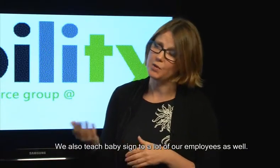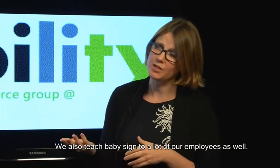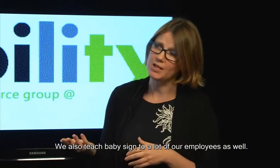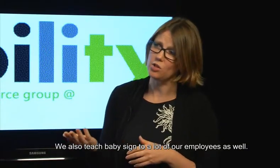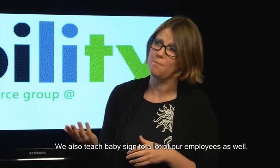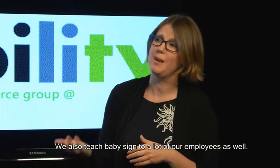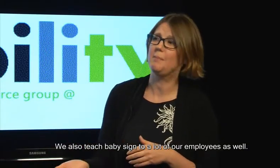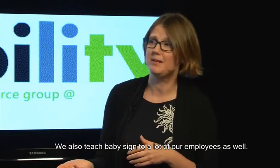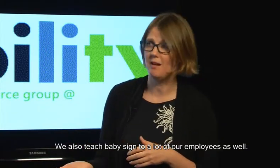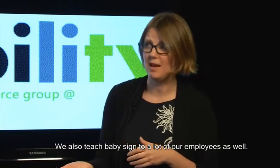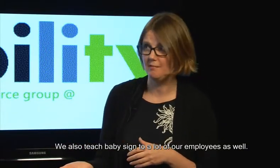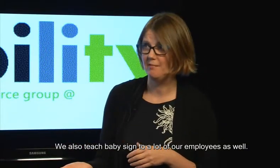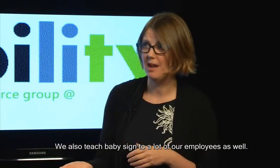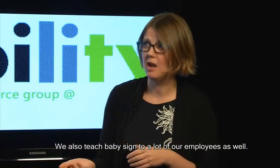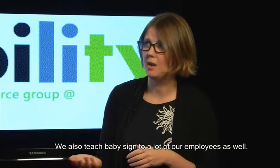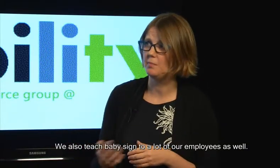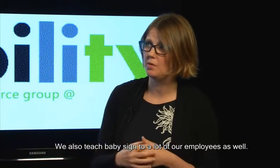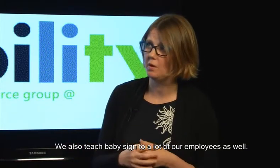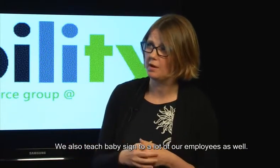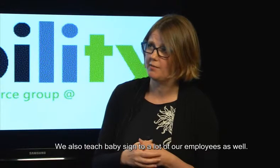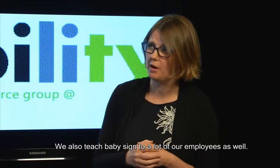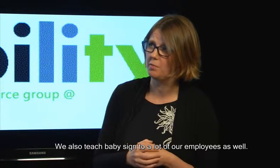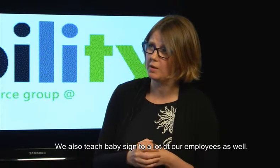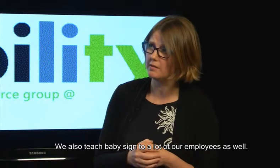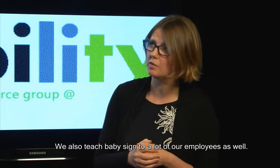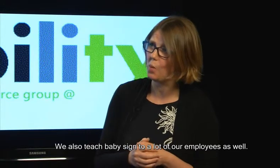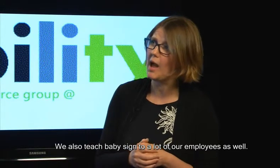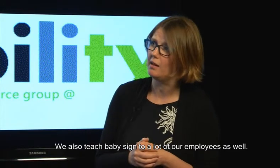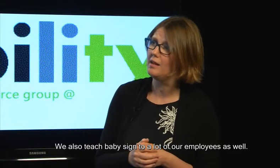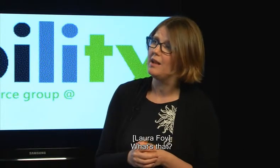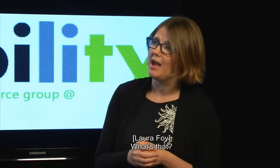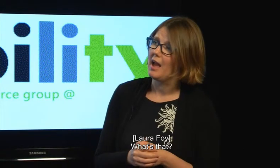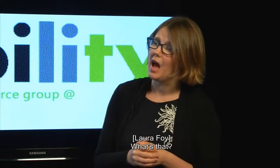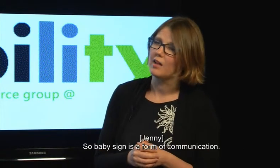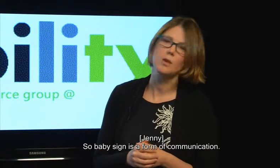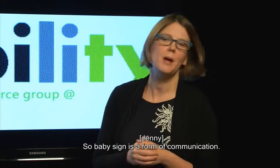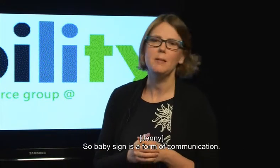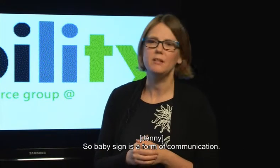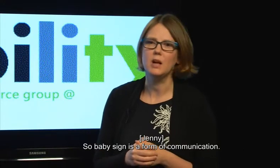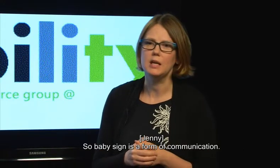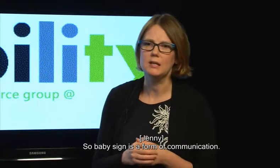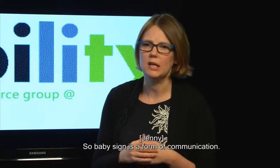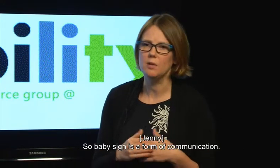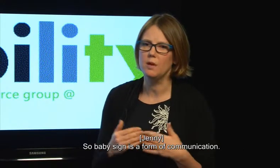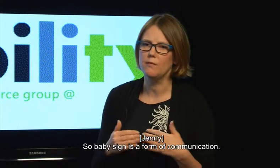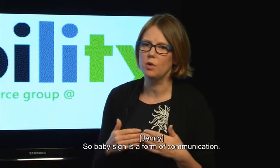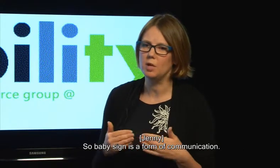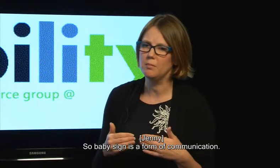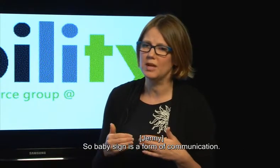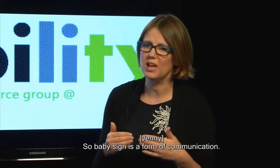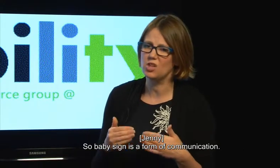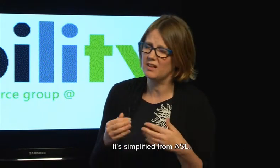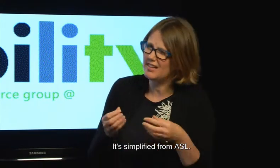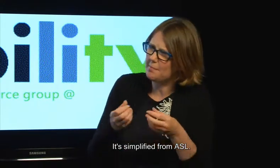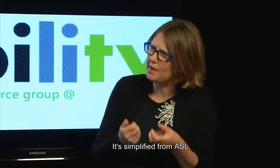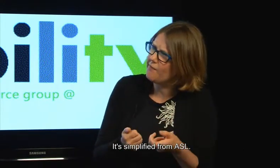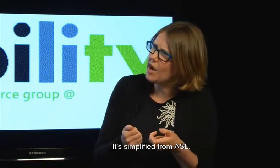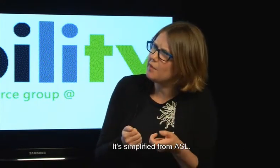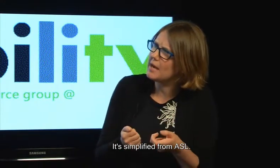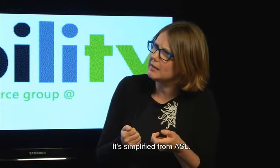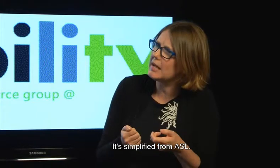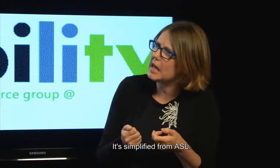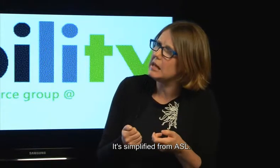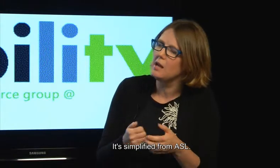we also teach baby sign to a lot of our employees as well what's that so baby sign is a form of communication it's